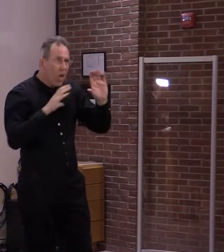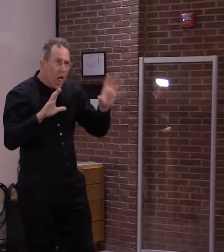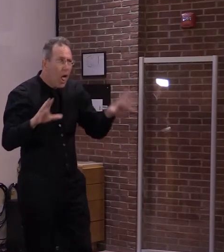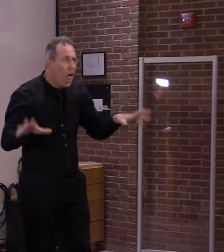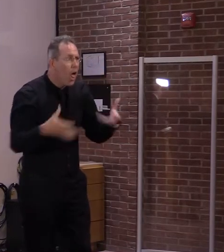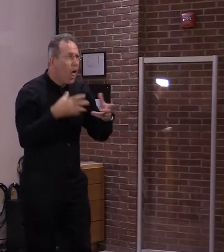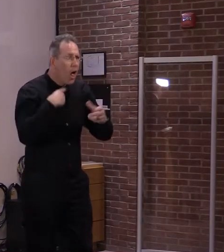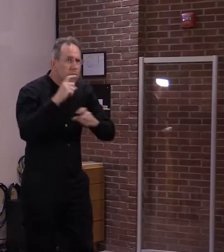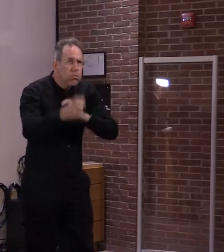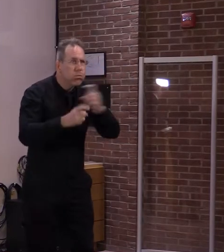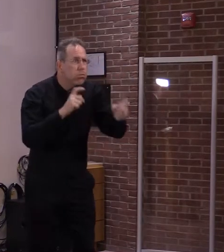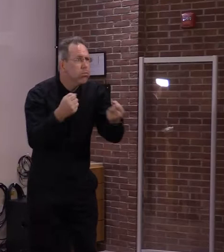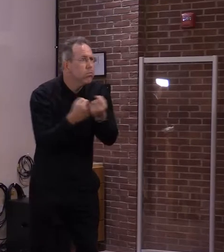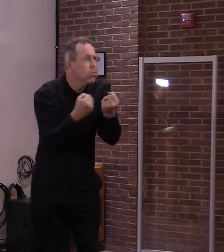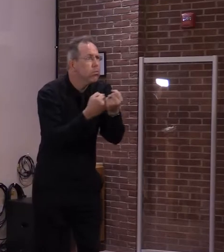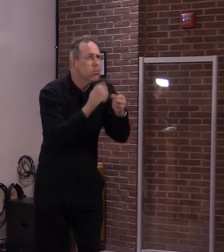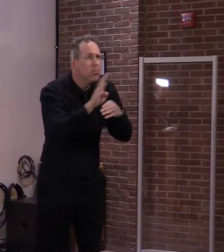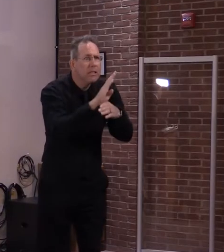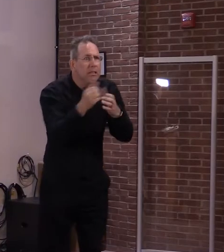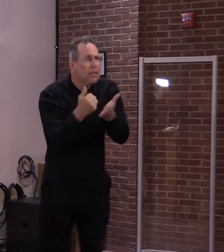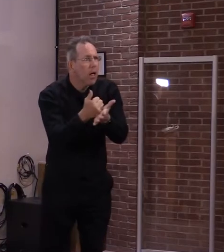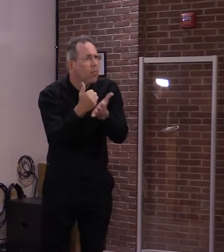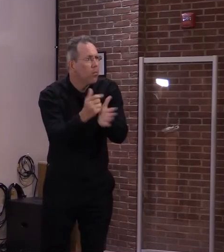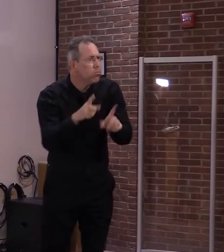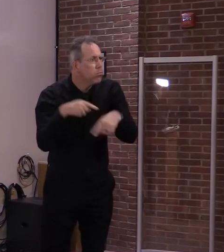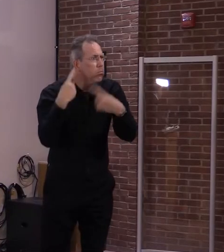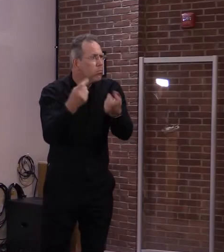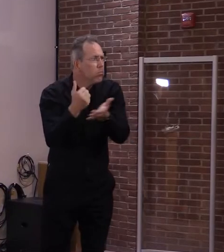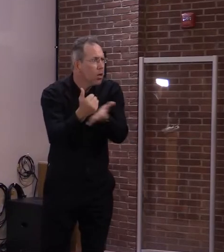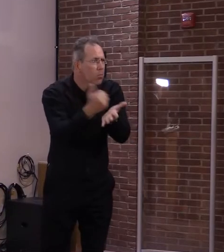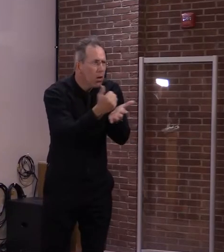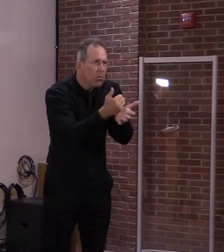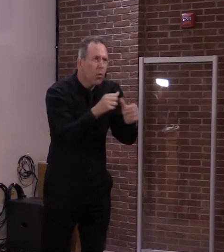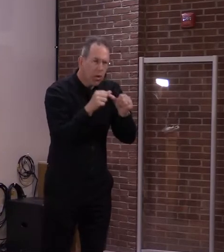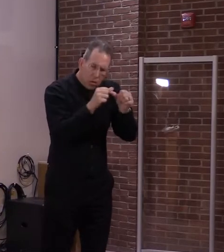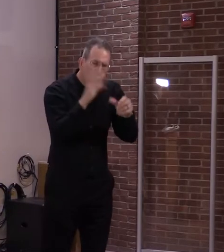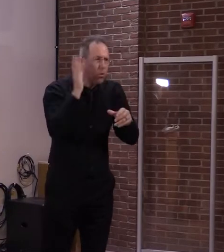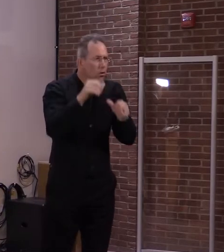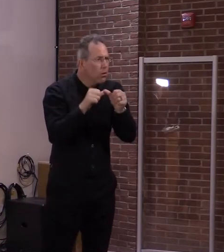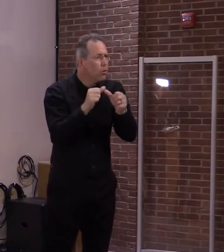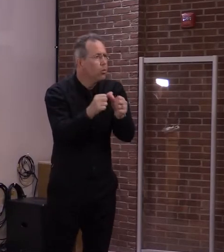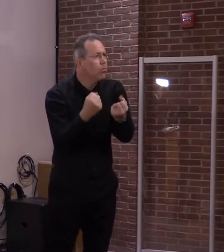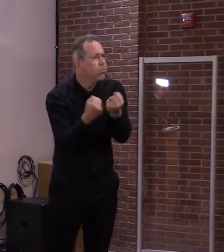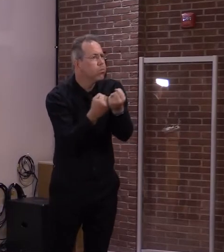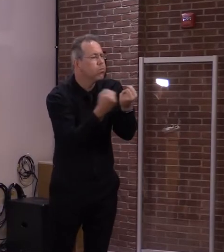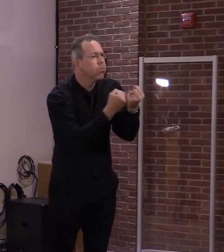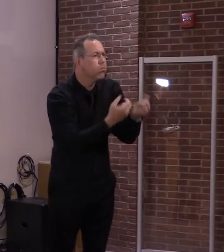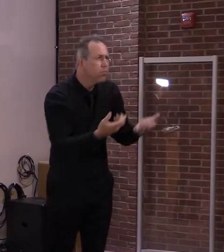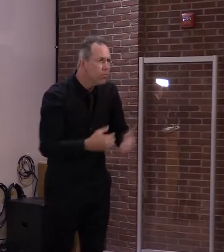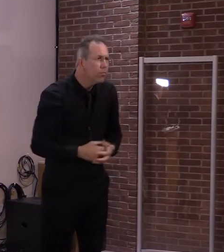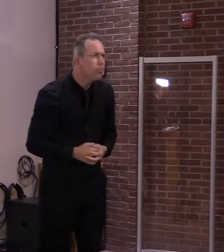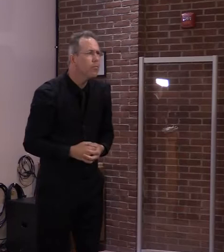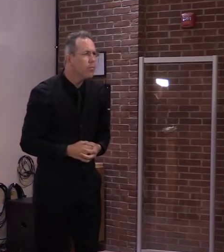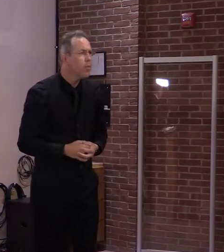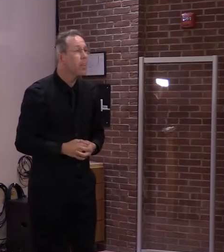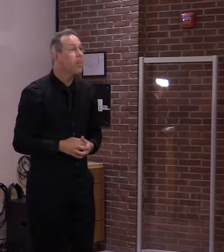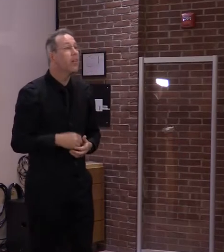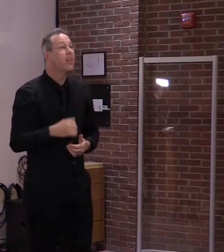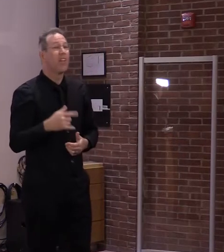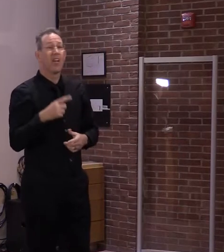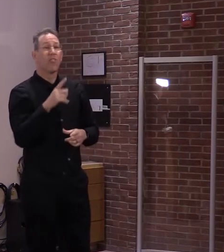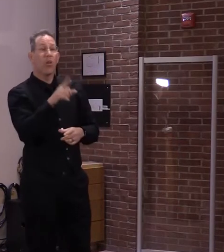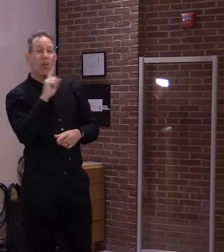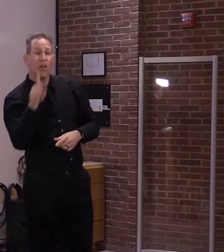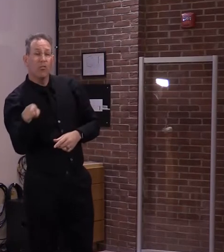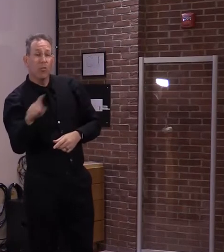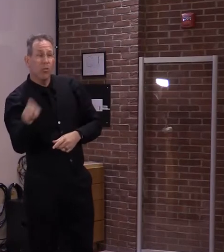survive. So we'll continue to do that. But the answer, after all is said and done, is continuing to try to make